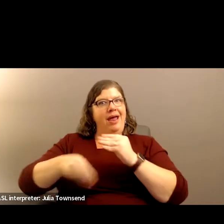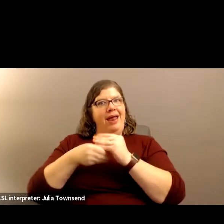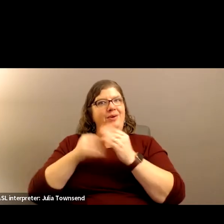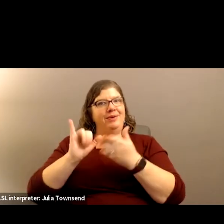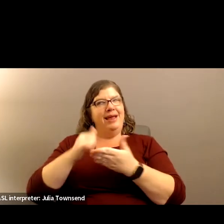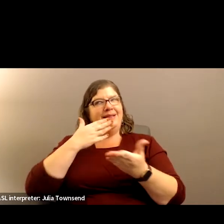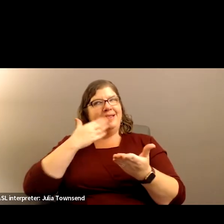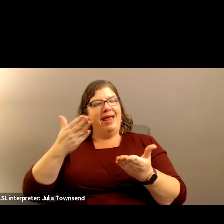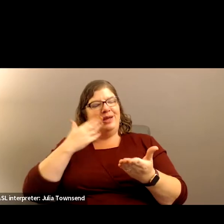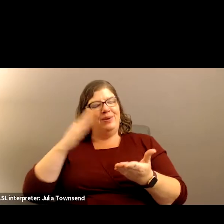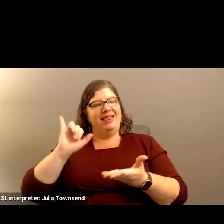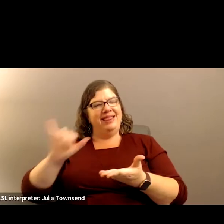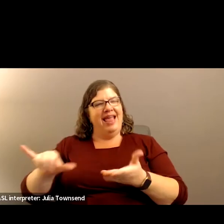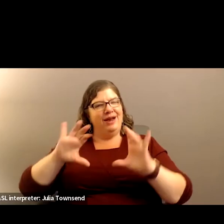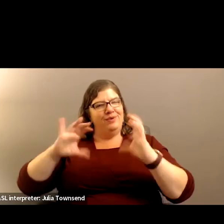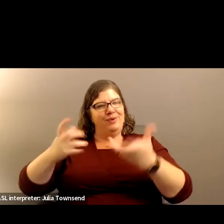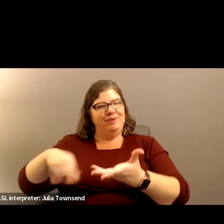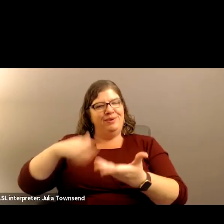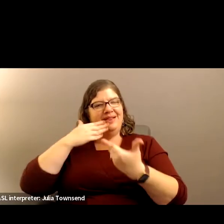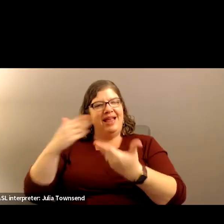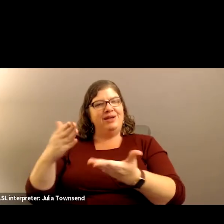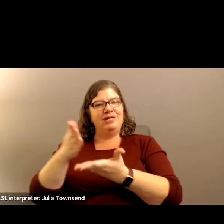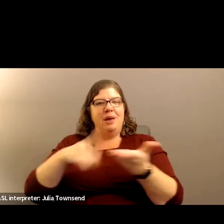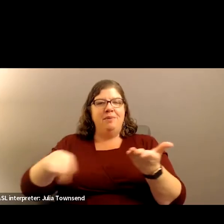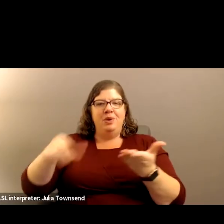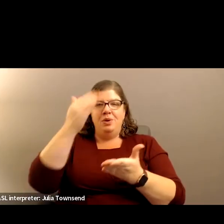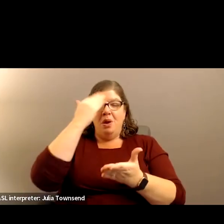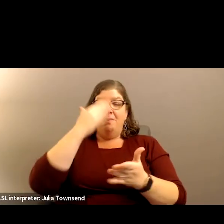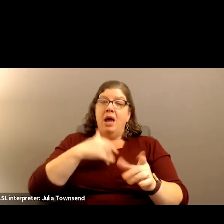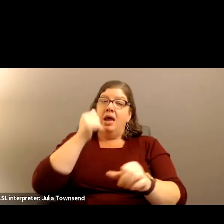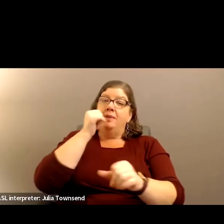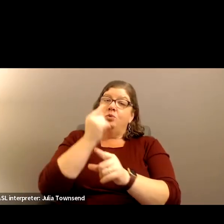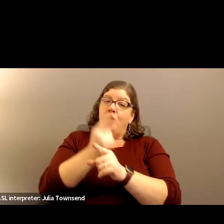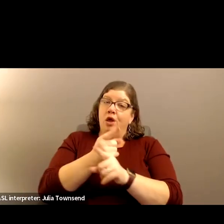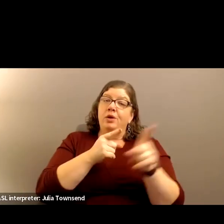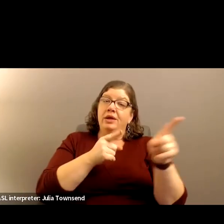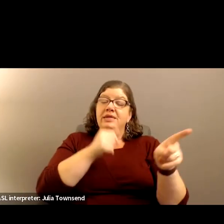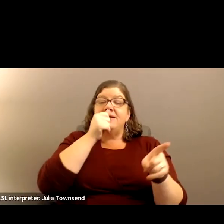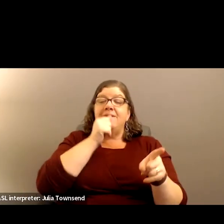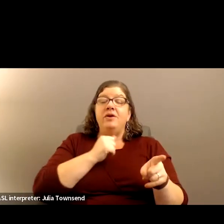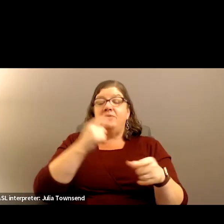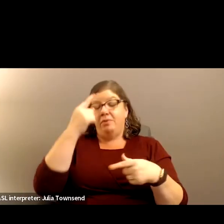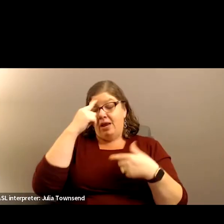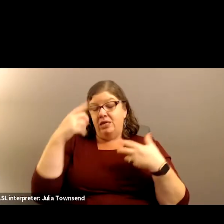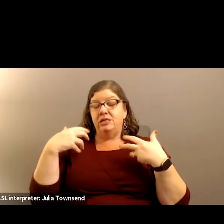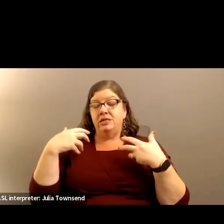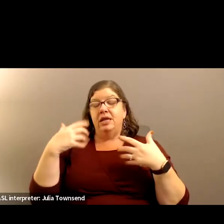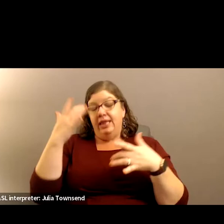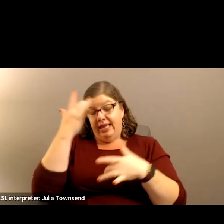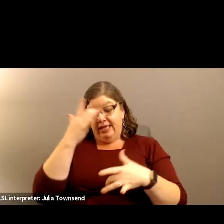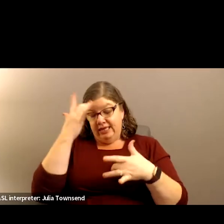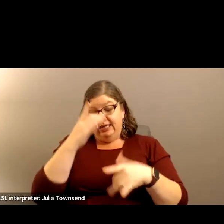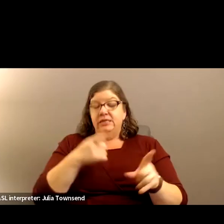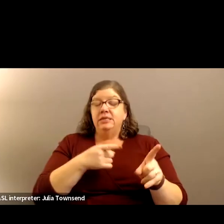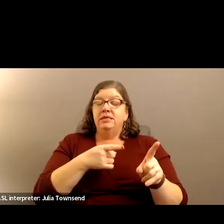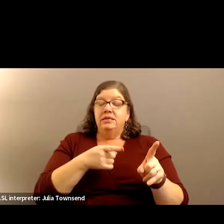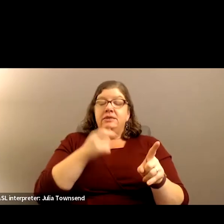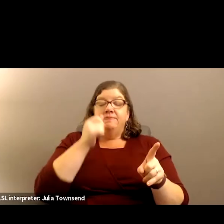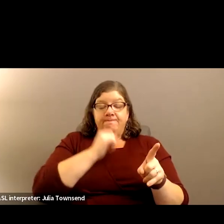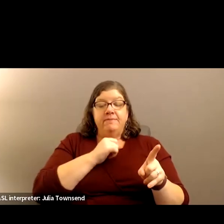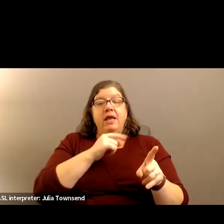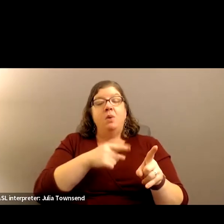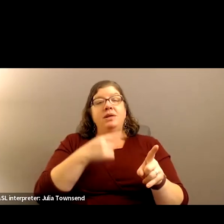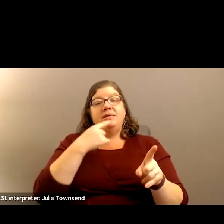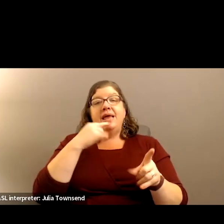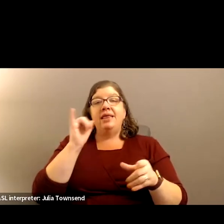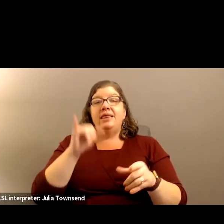Dawson bandwagon. And as some of you know, I have a brother who did suffer from mental illness. And I also